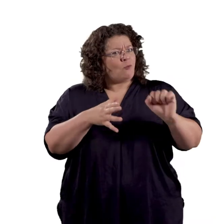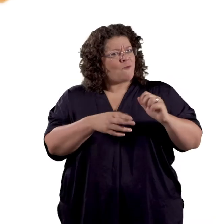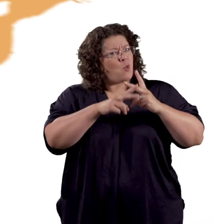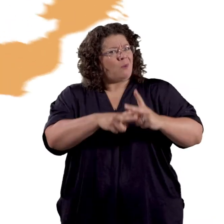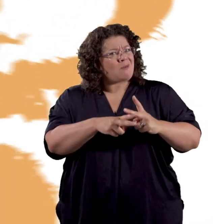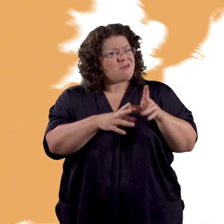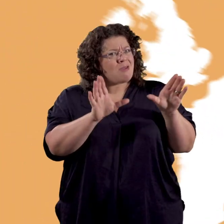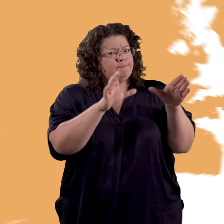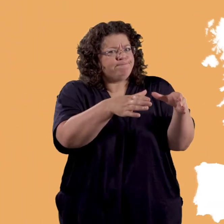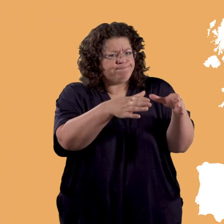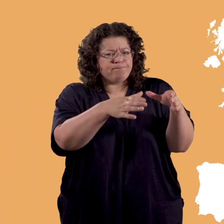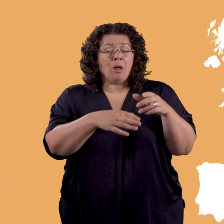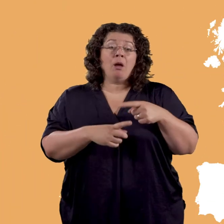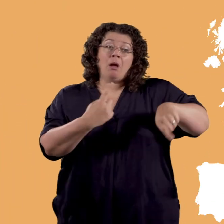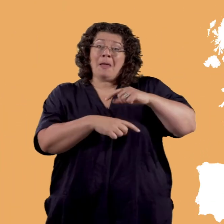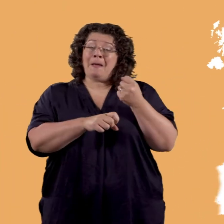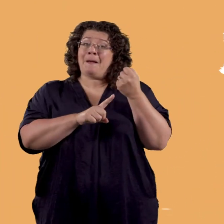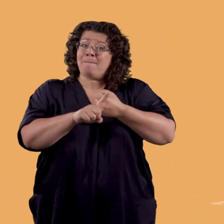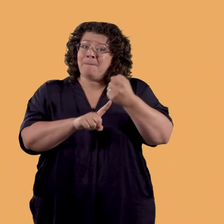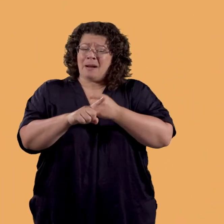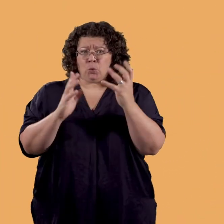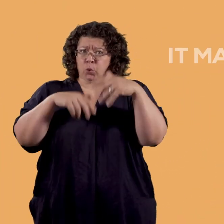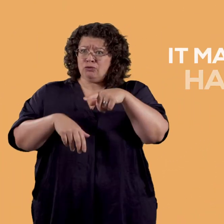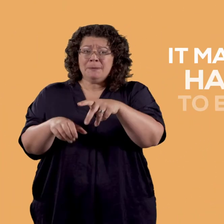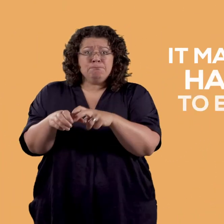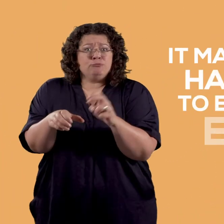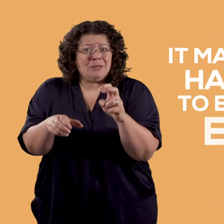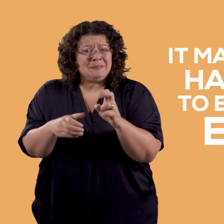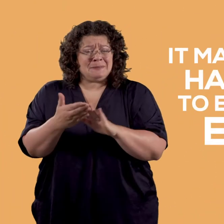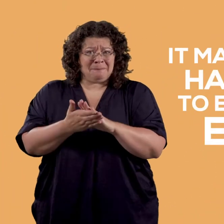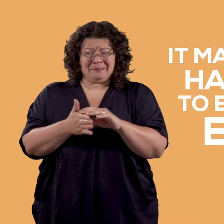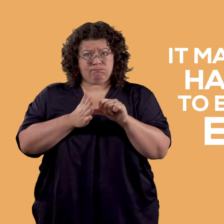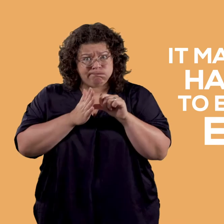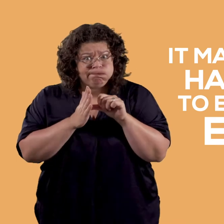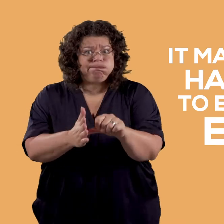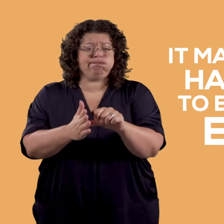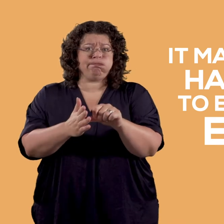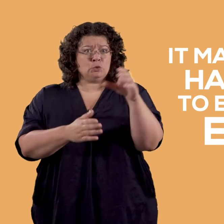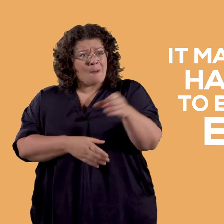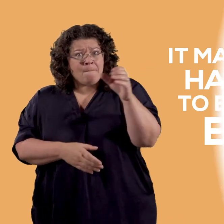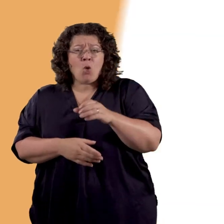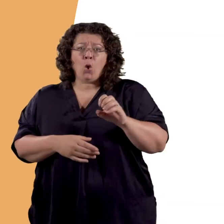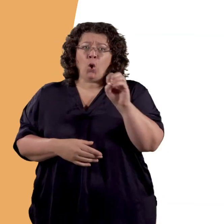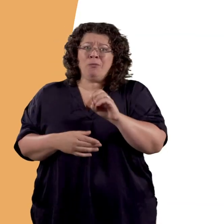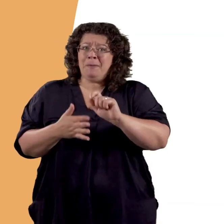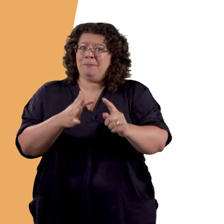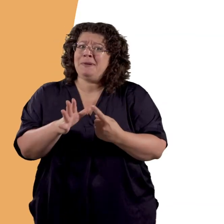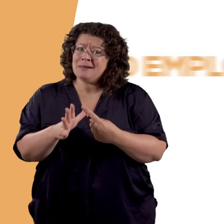Campaigners are worried that Brexit may make it hard to employ European personal assistants. So if you want to employ a European